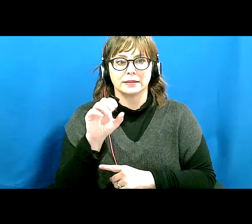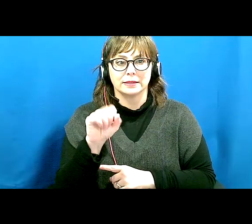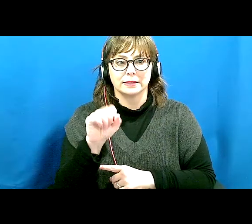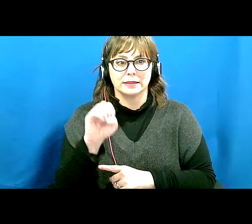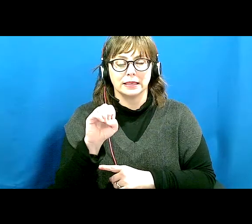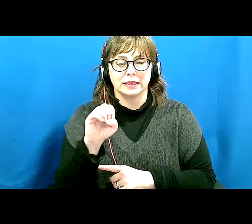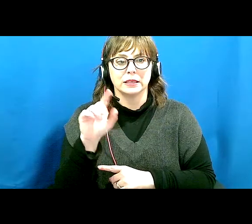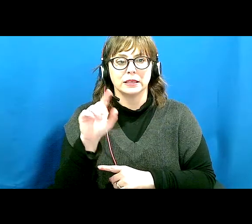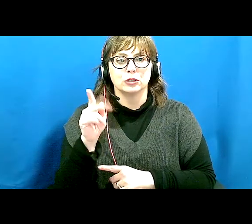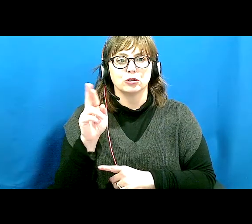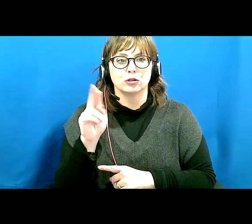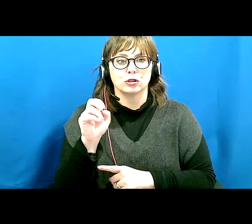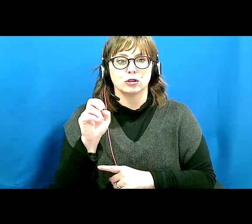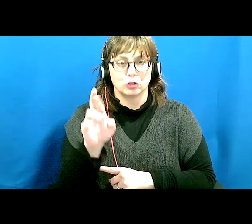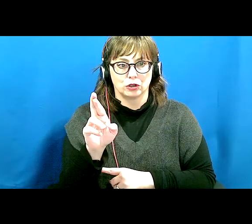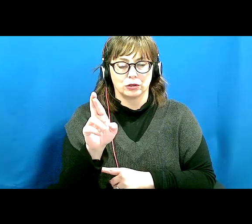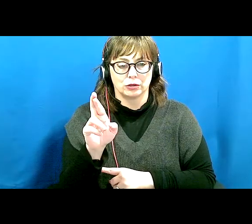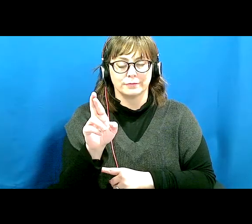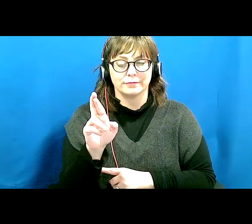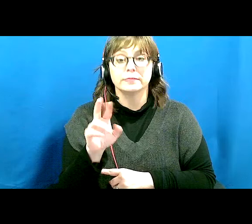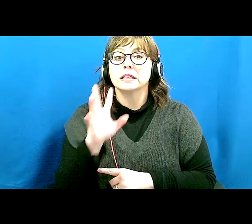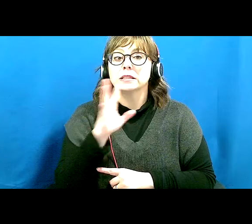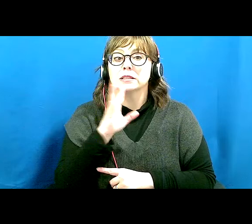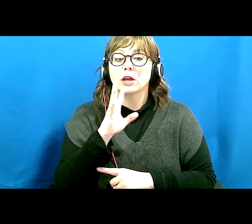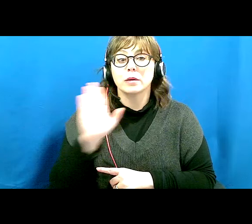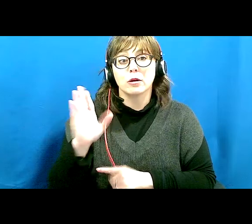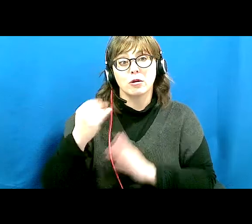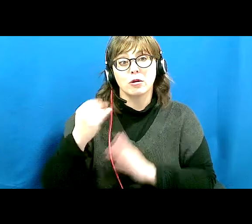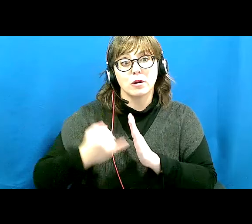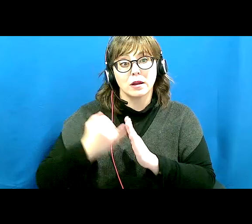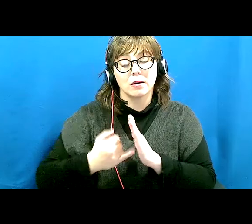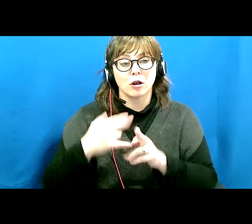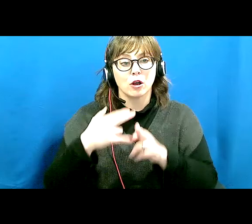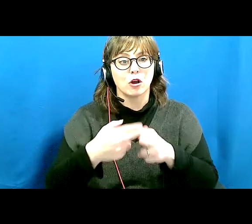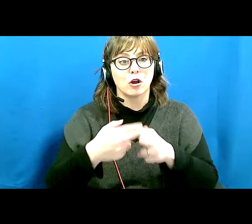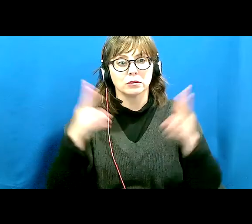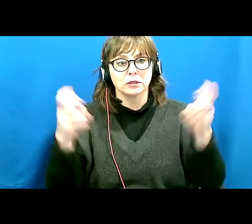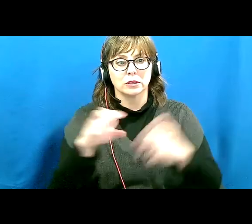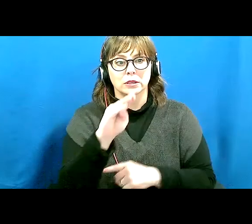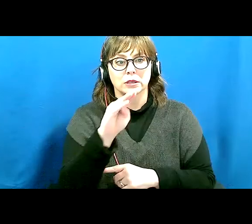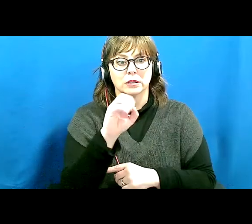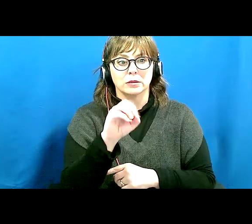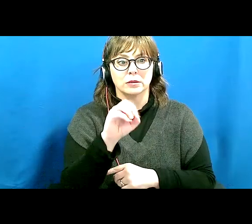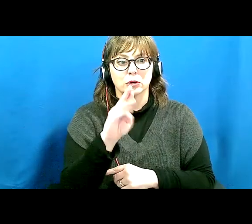to talk about her art piece, this untitled mermaid. Jess?